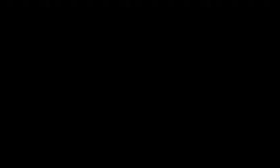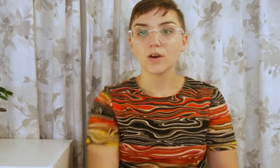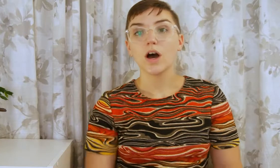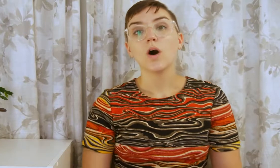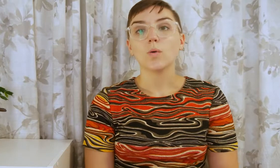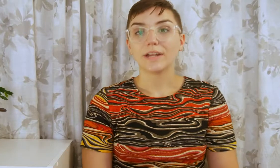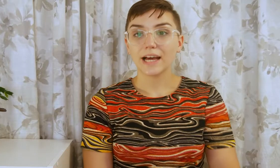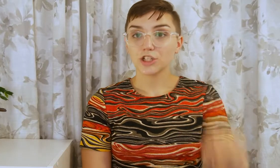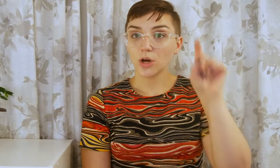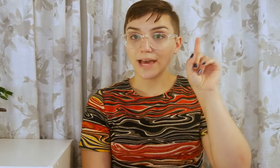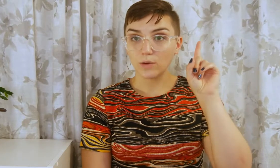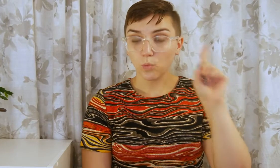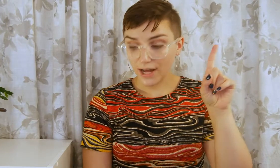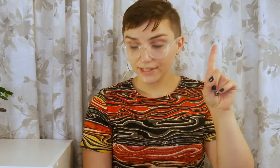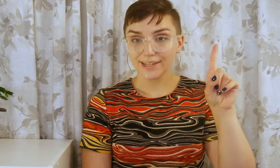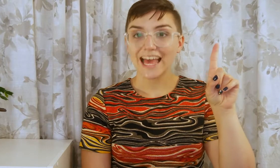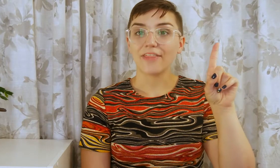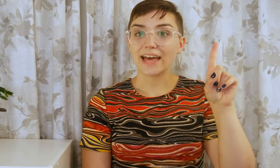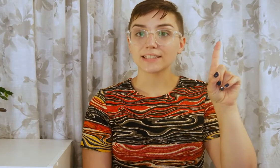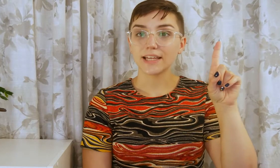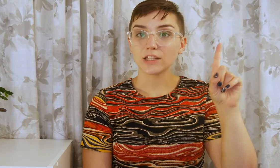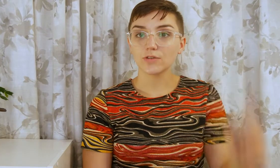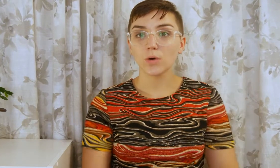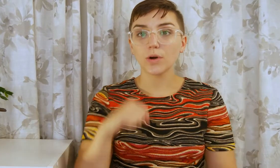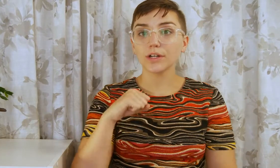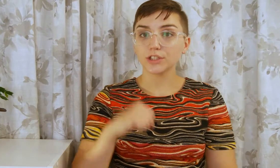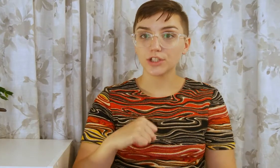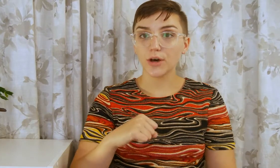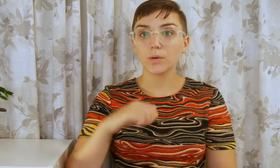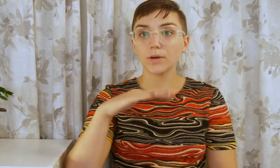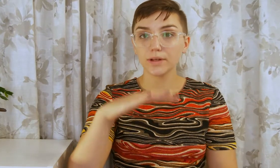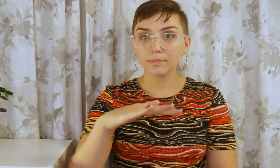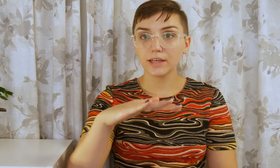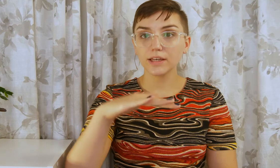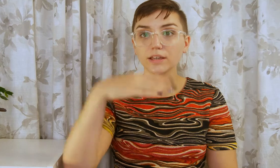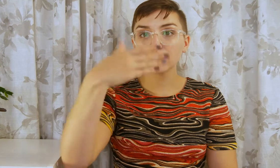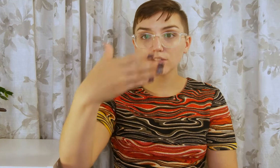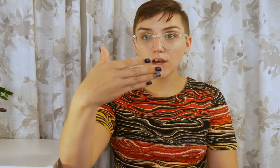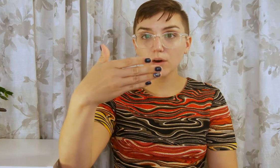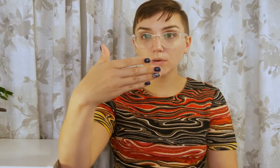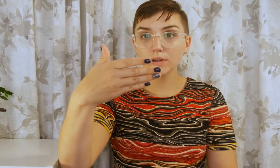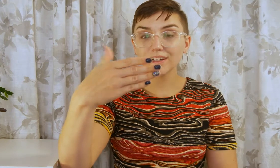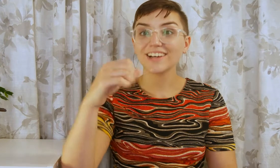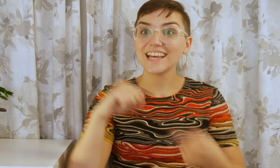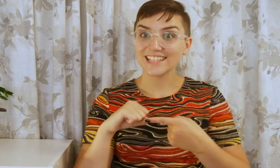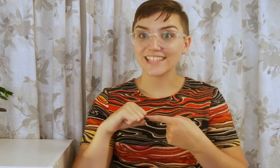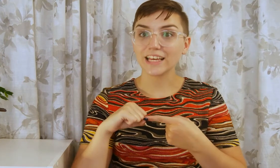When I show a one, that stands for DO MI SO. Sing and